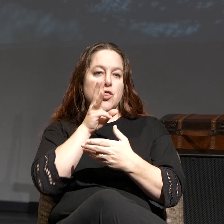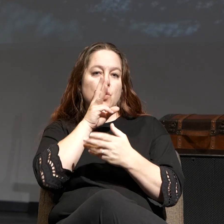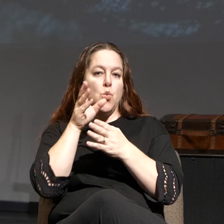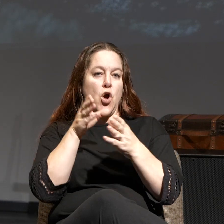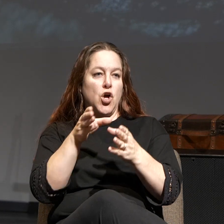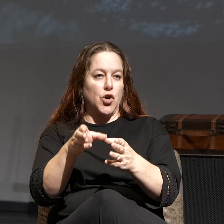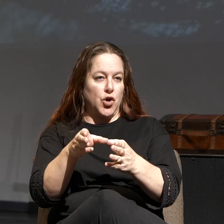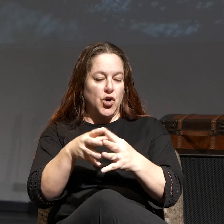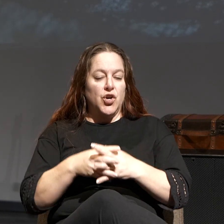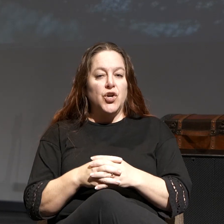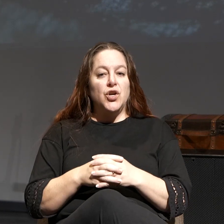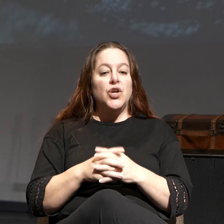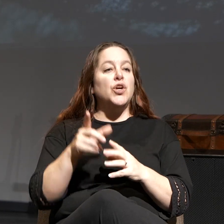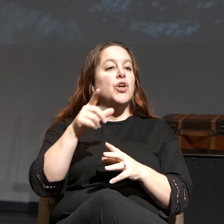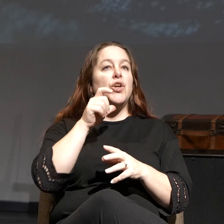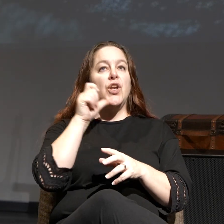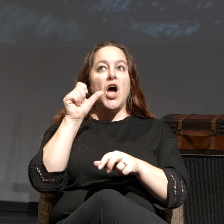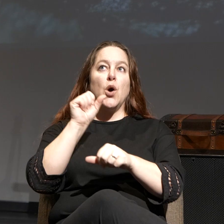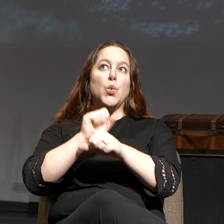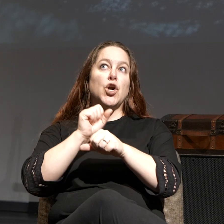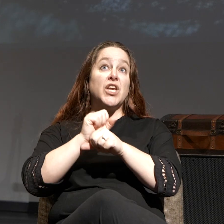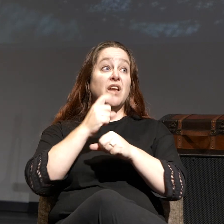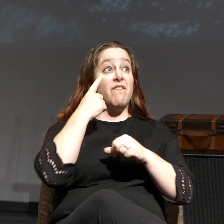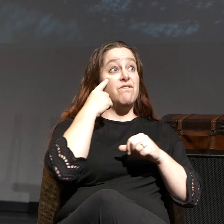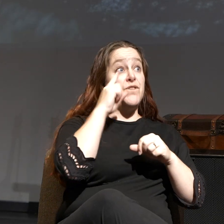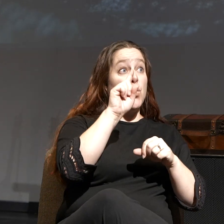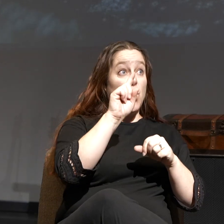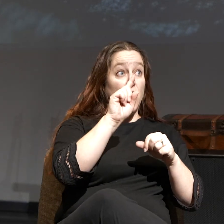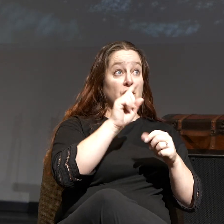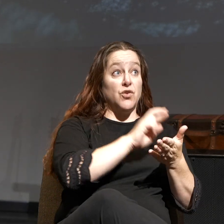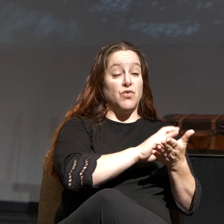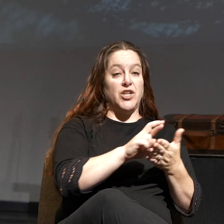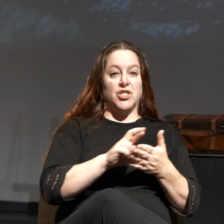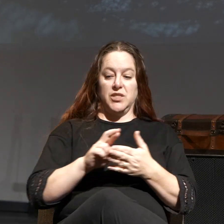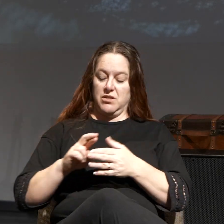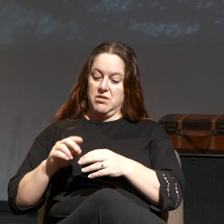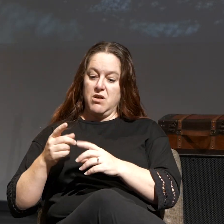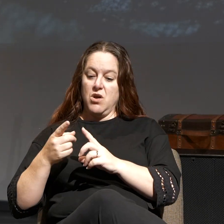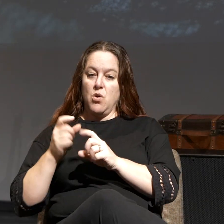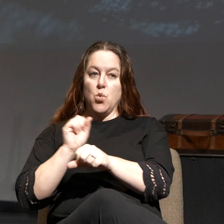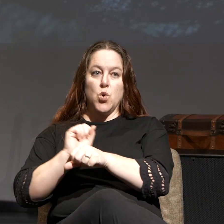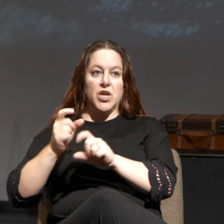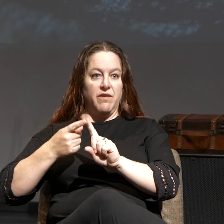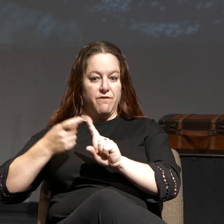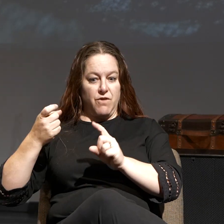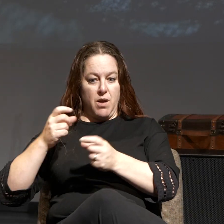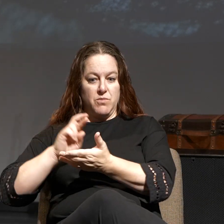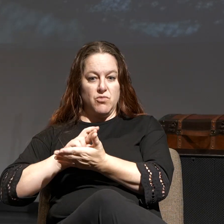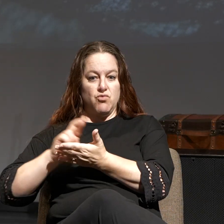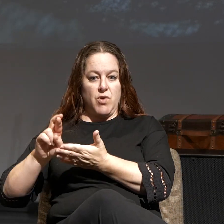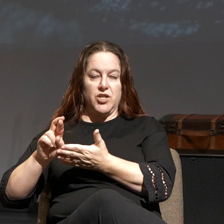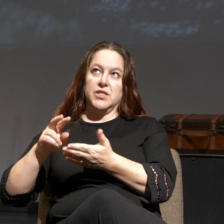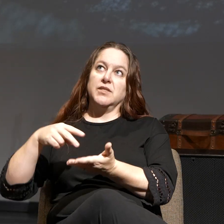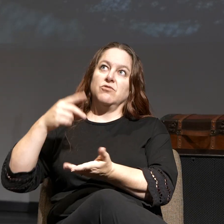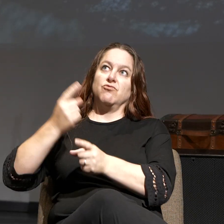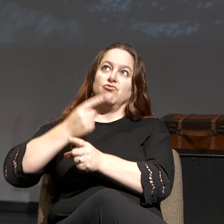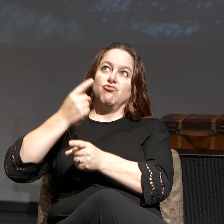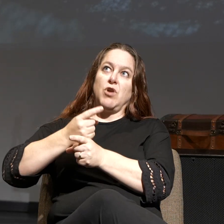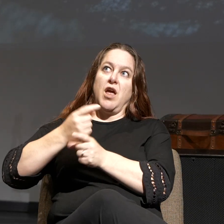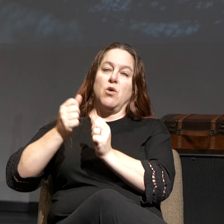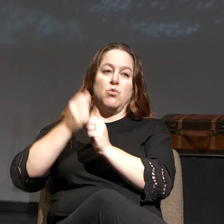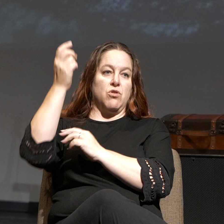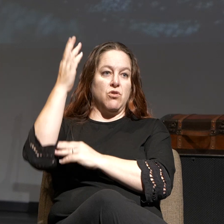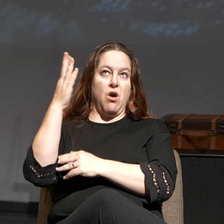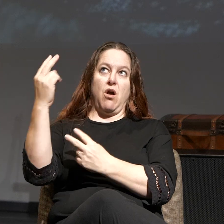working for your righteousness. You're working from your righteousness. You're right standing with God. Everything that you need is found